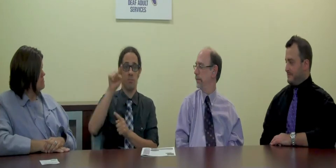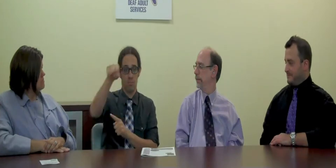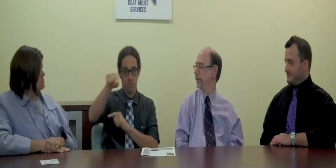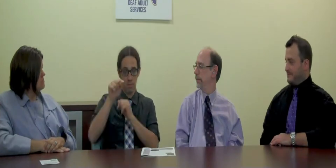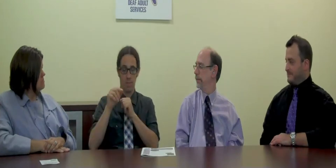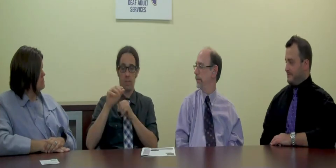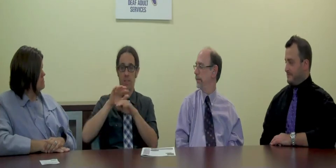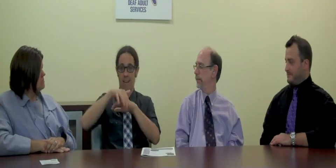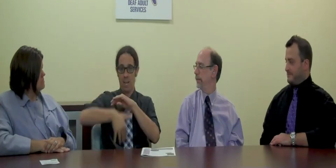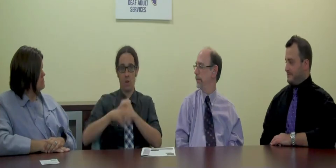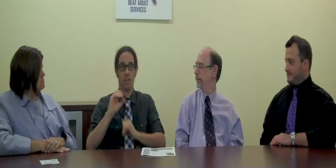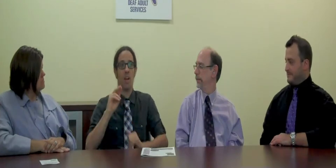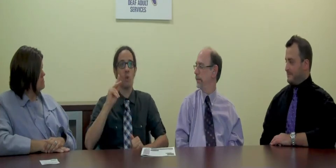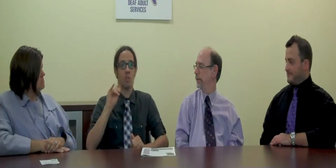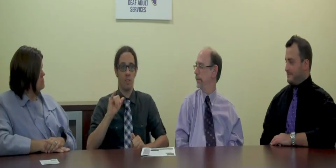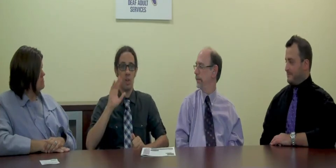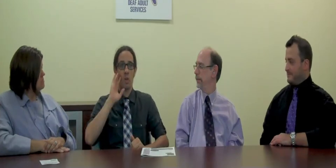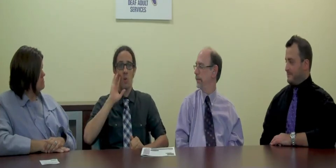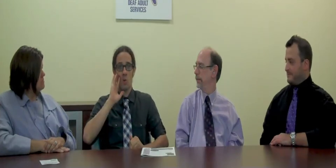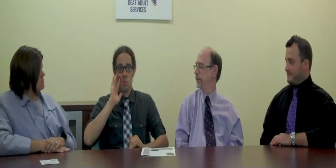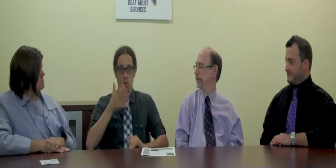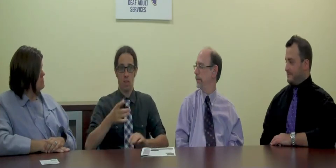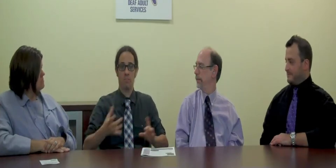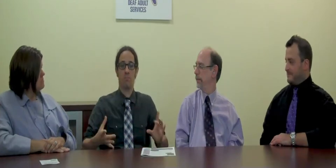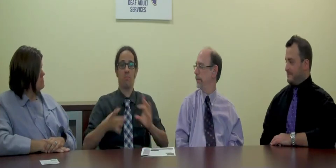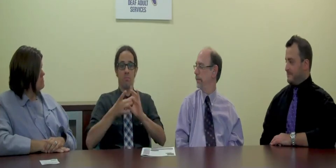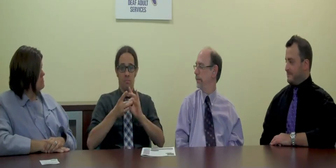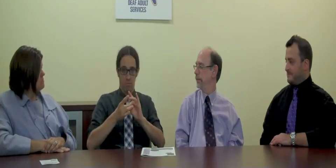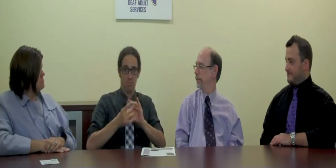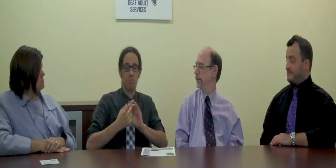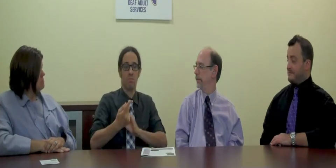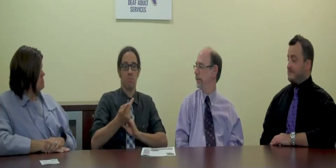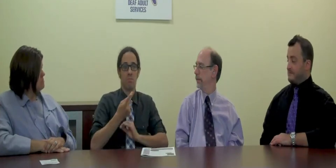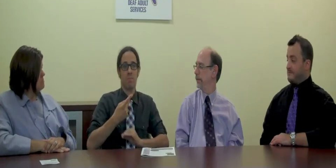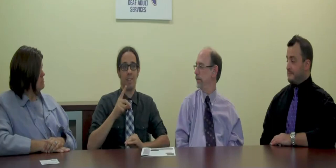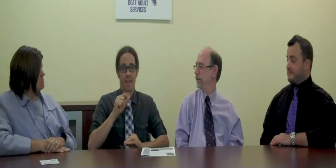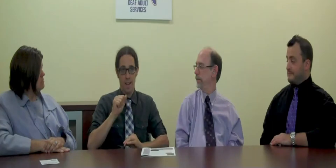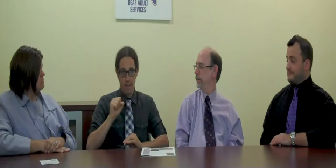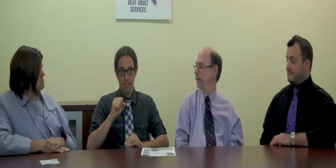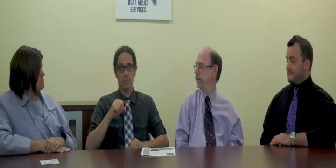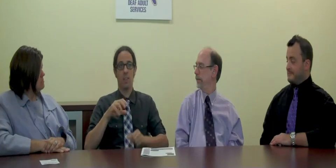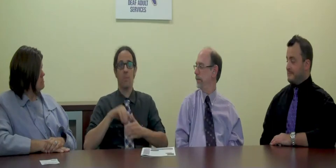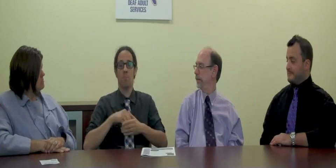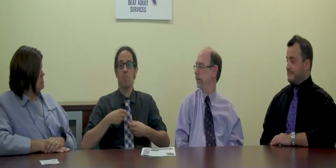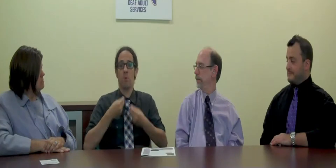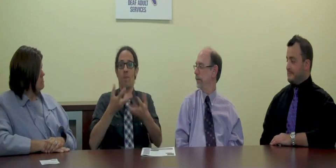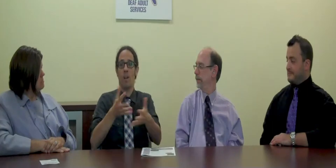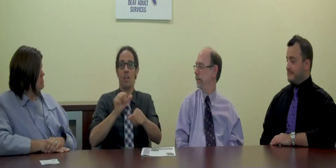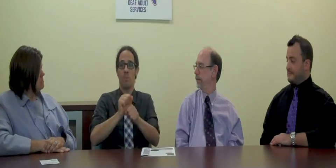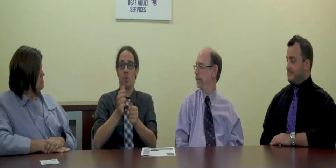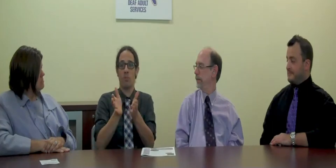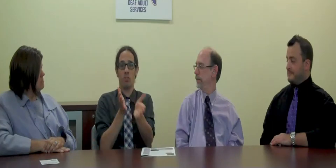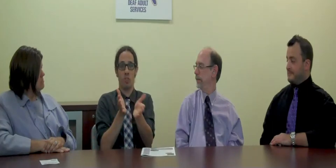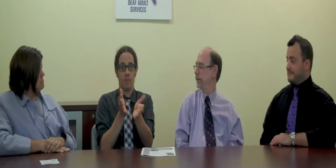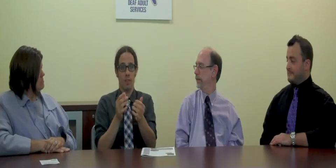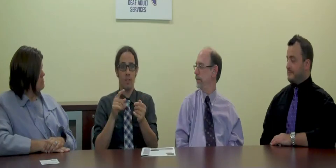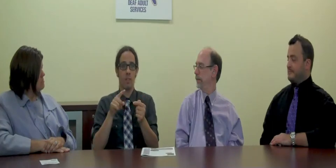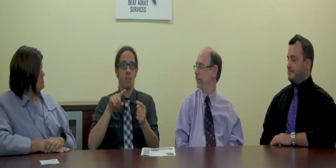new venture of a collaboration with Independent Living of Niagara County and Deaf Adult Services will link the two counties.